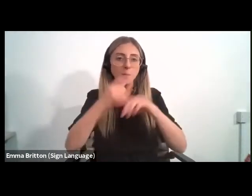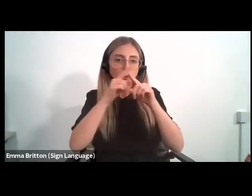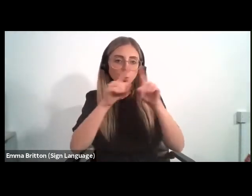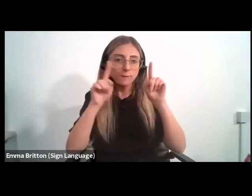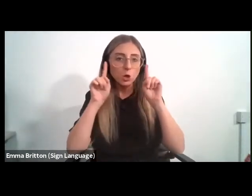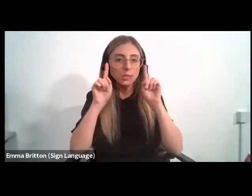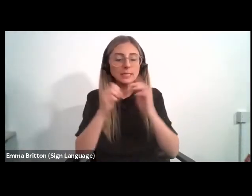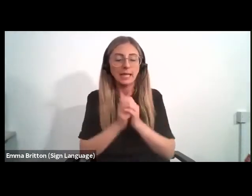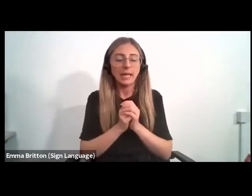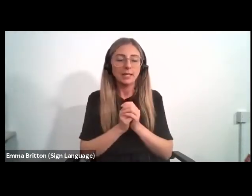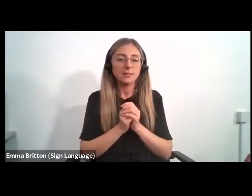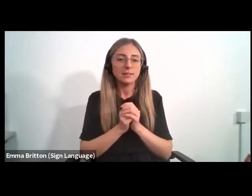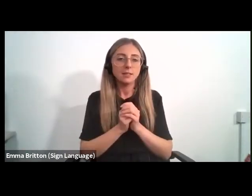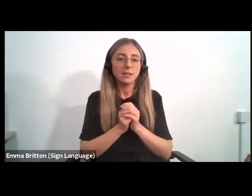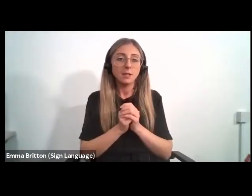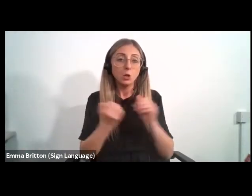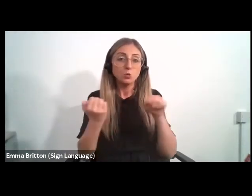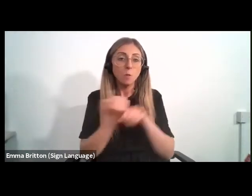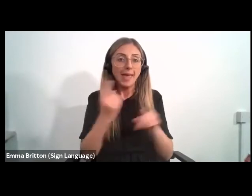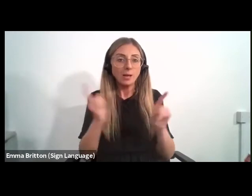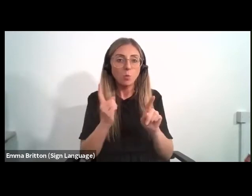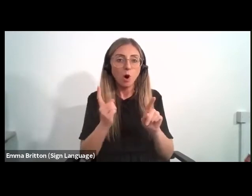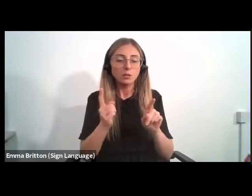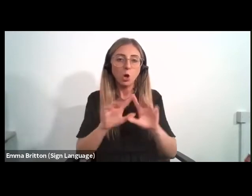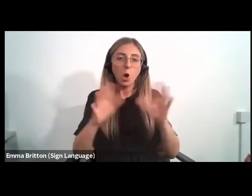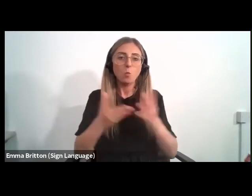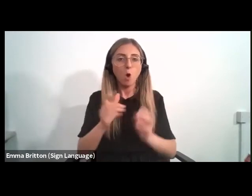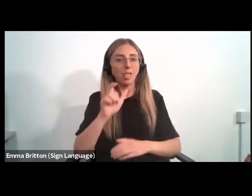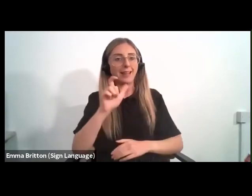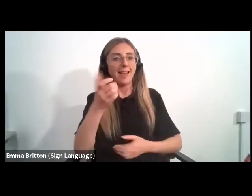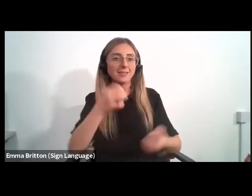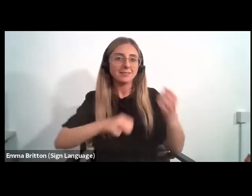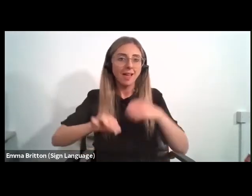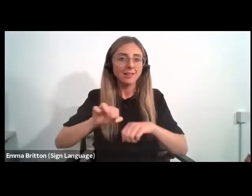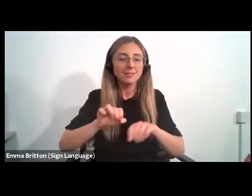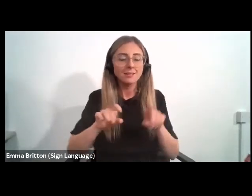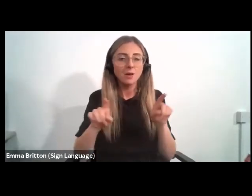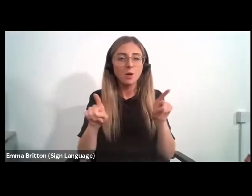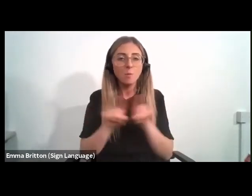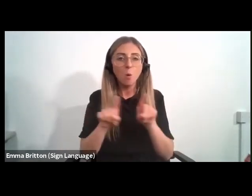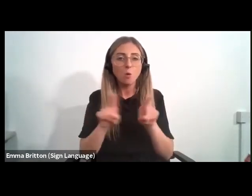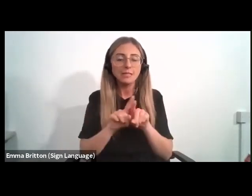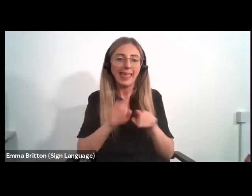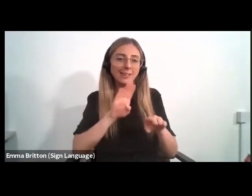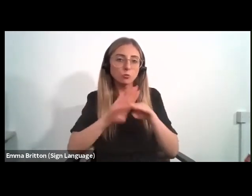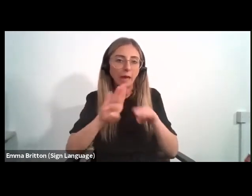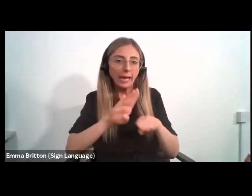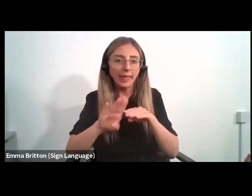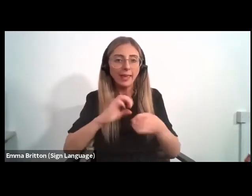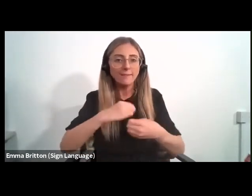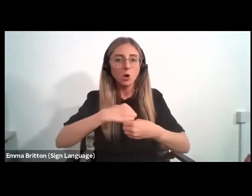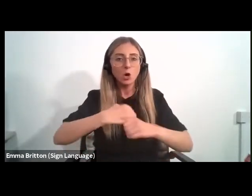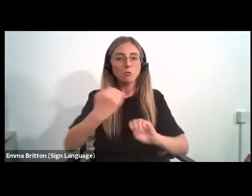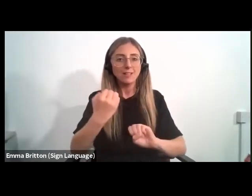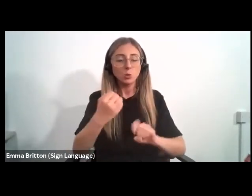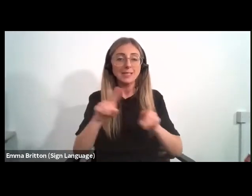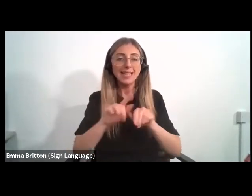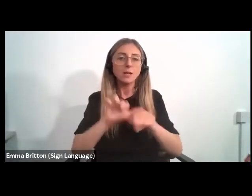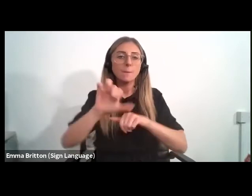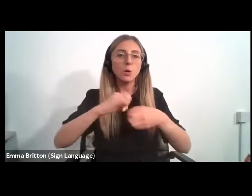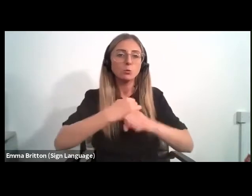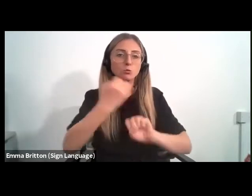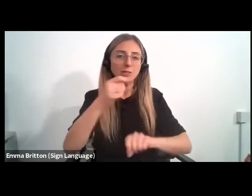of not only producing world-class science, but also serving as training innovators at the graduate and postdoc levels.